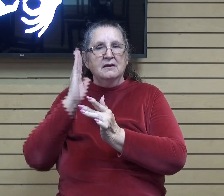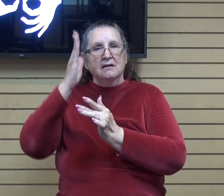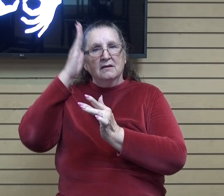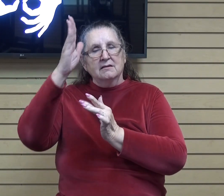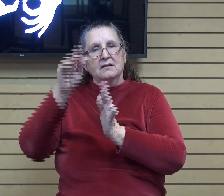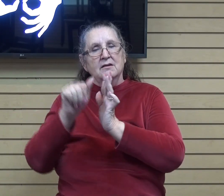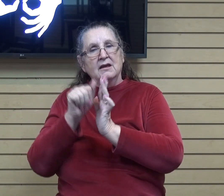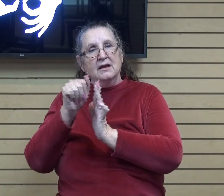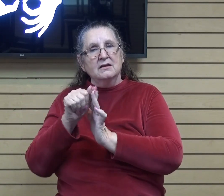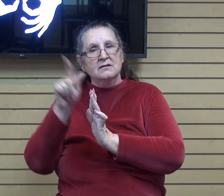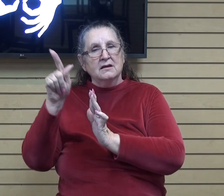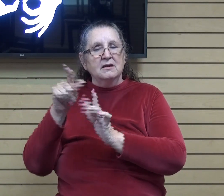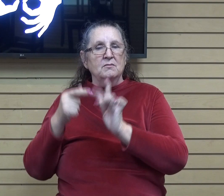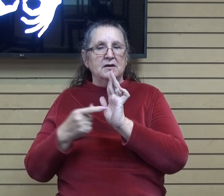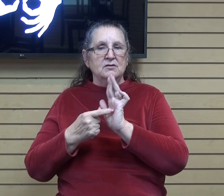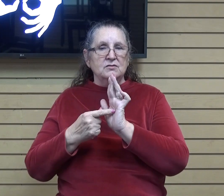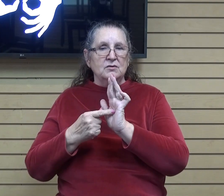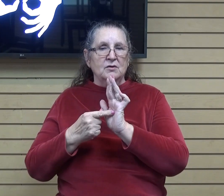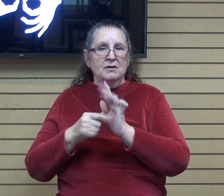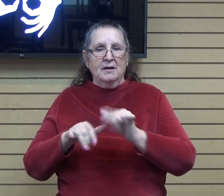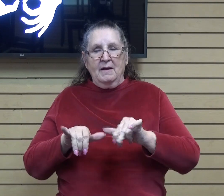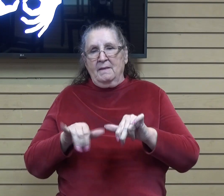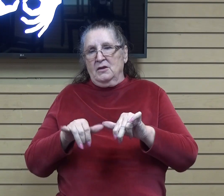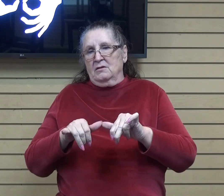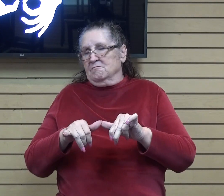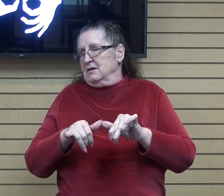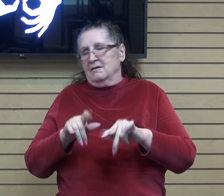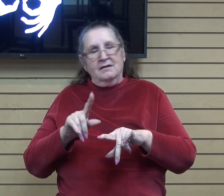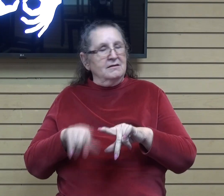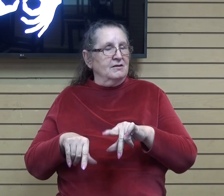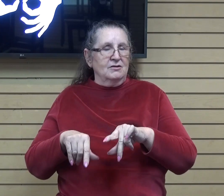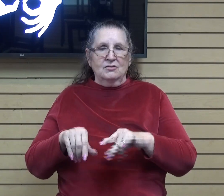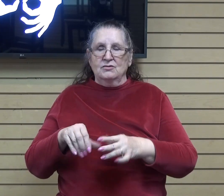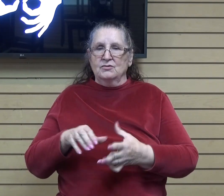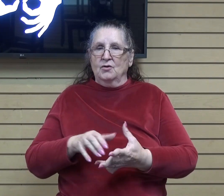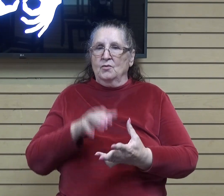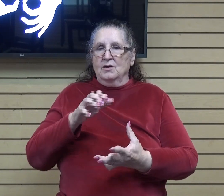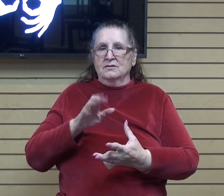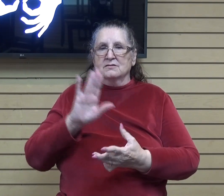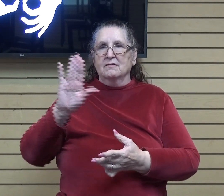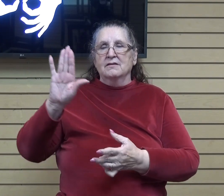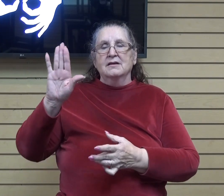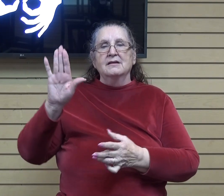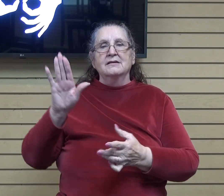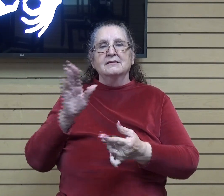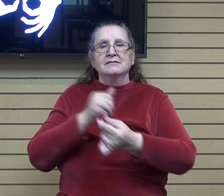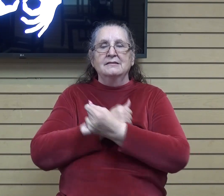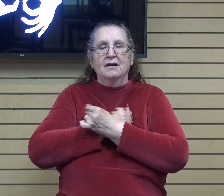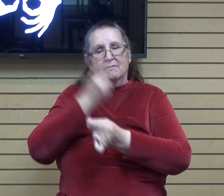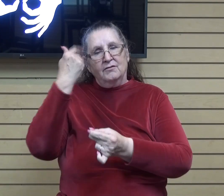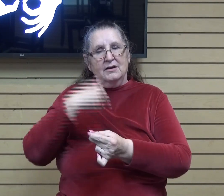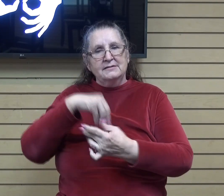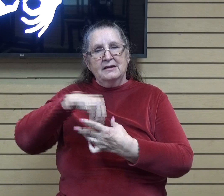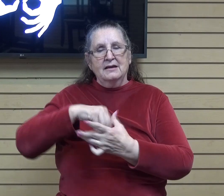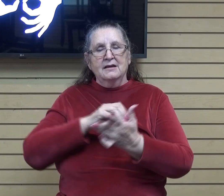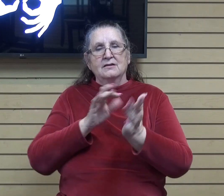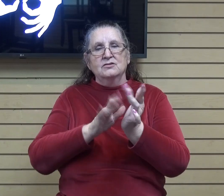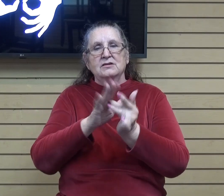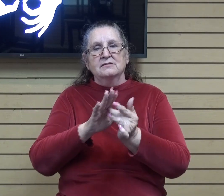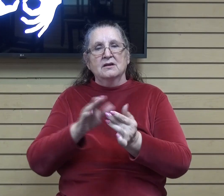he might show the immeasurable riches of his grace and kindness towards us in Christ Jesus. For by grace you've been saved through